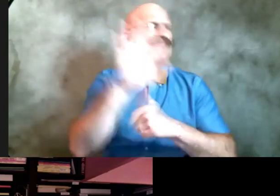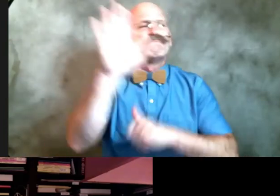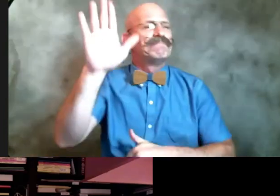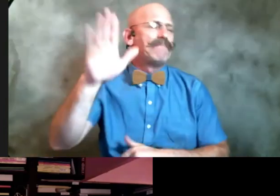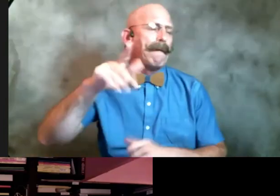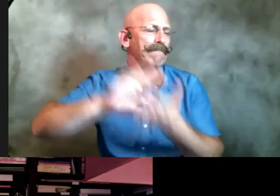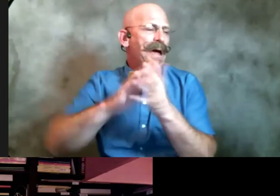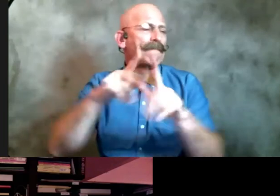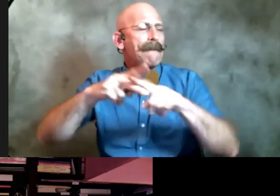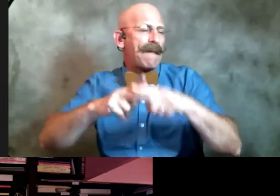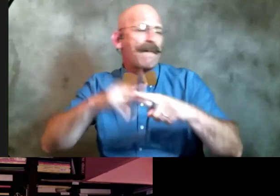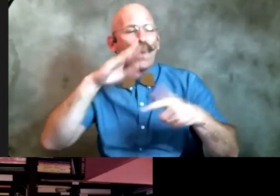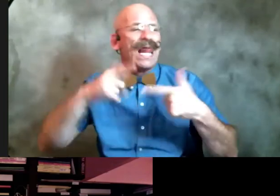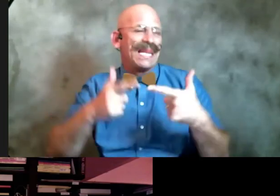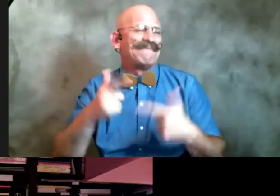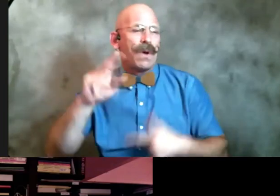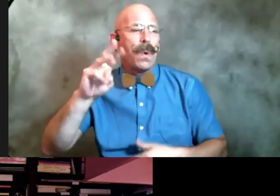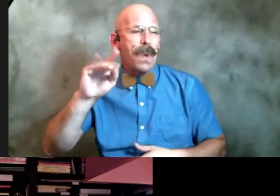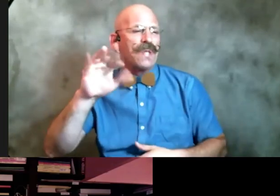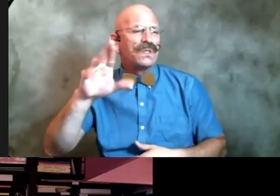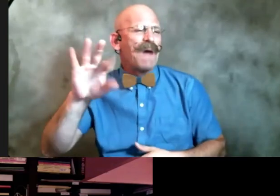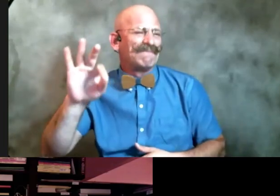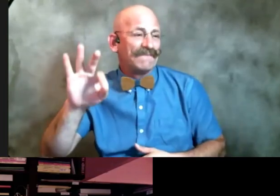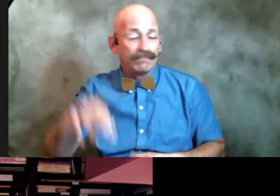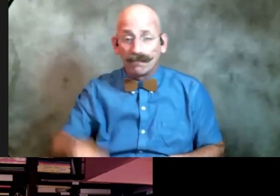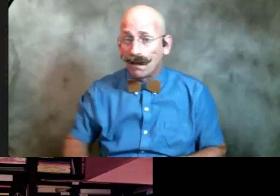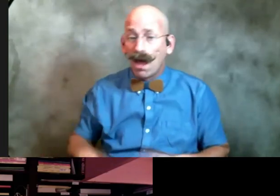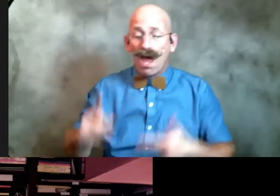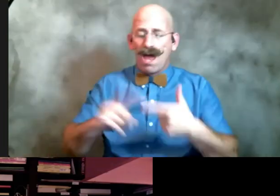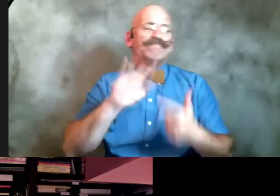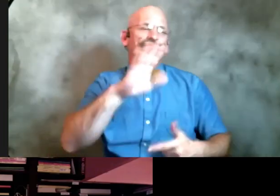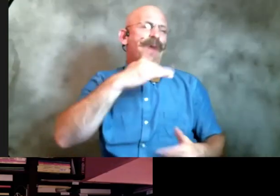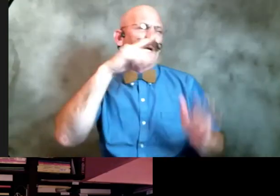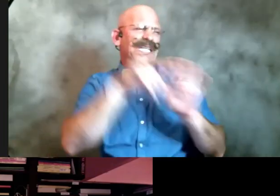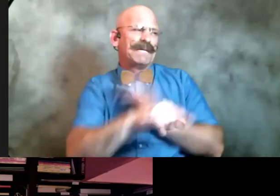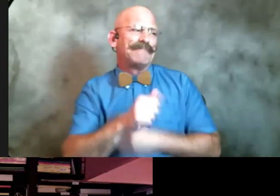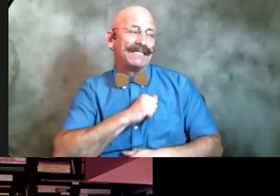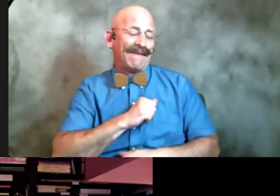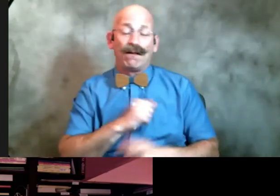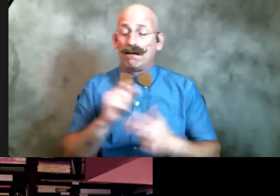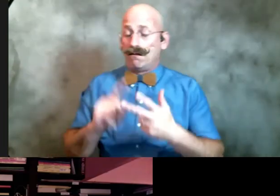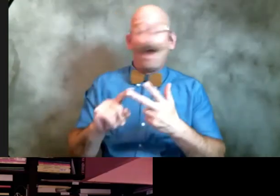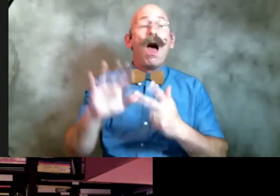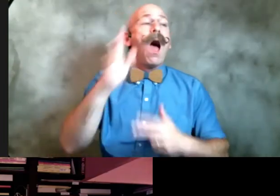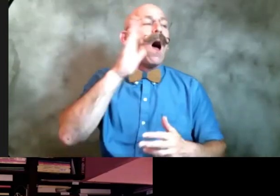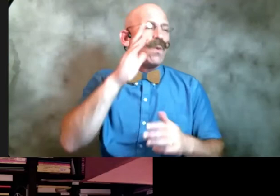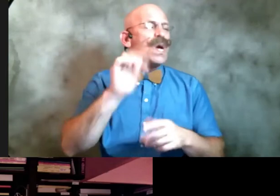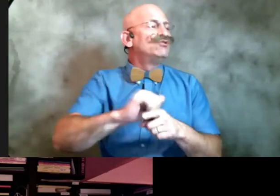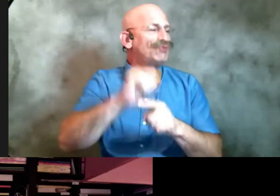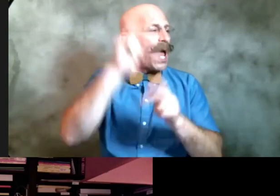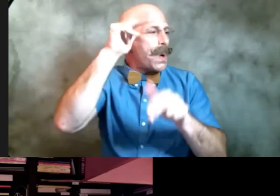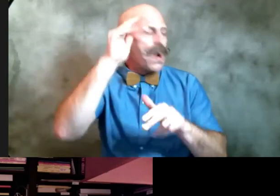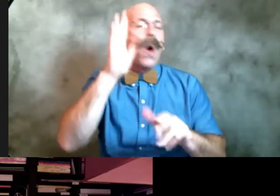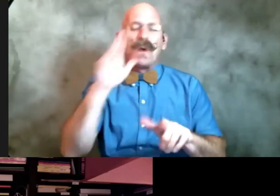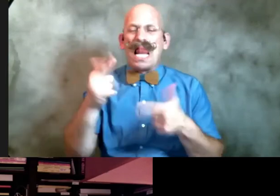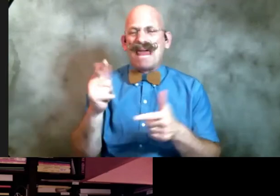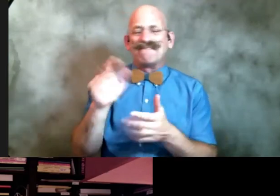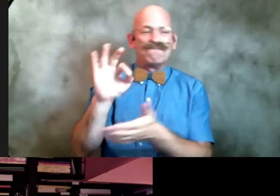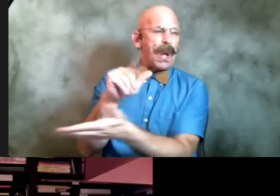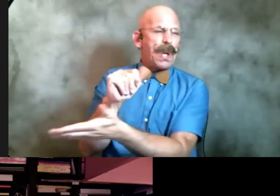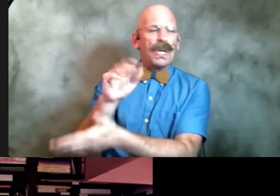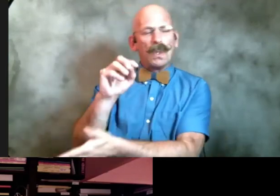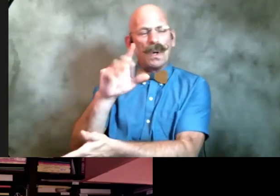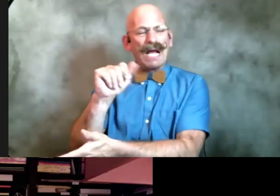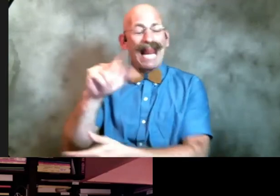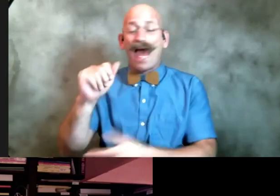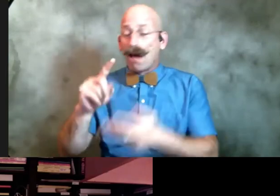trailer in waldworth two he was going to kill himself three he was going to train horses and live in ocala florida and